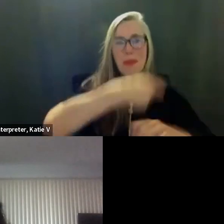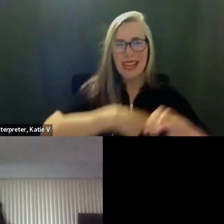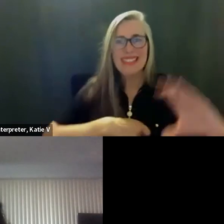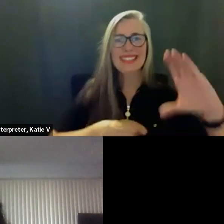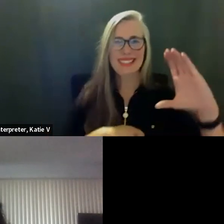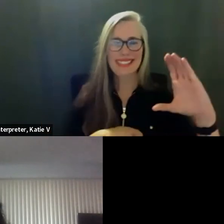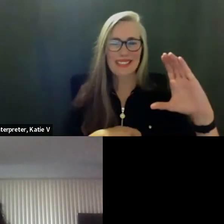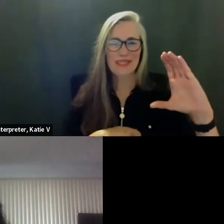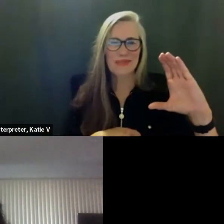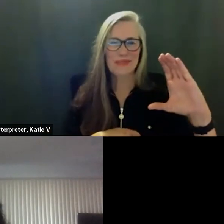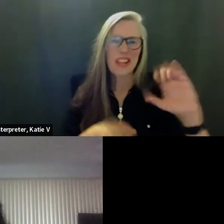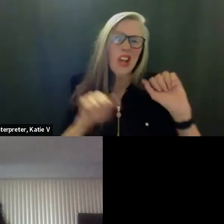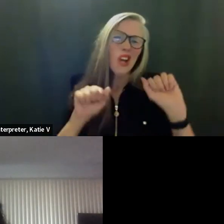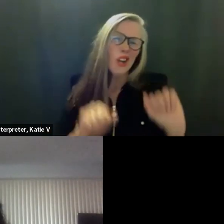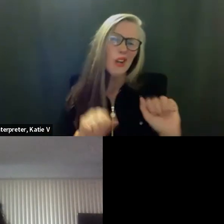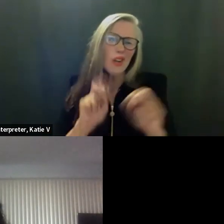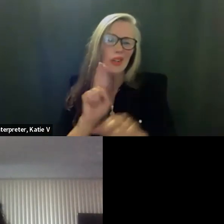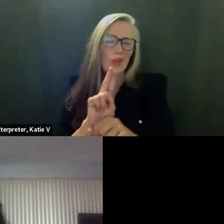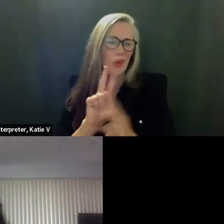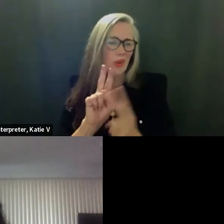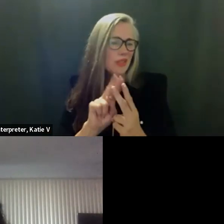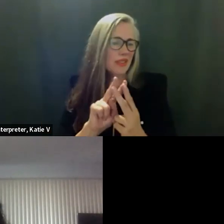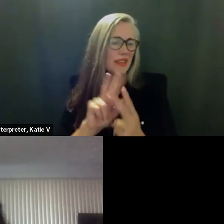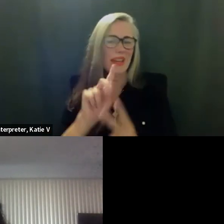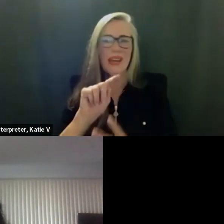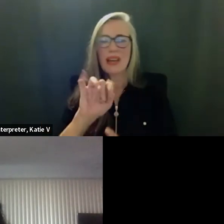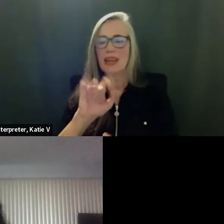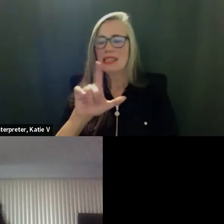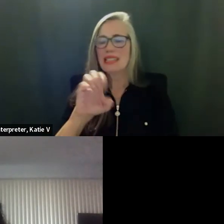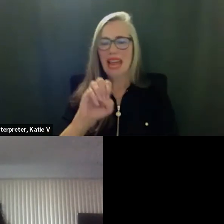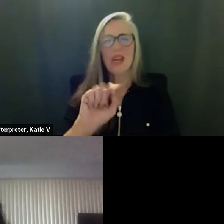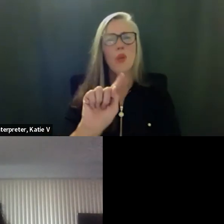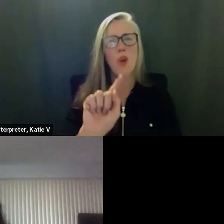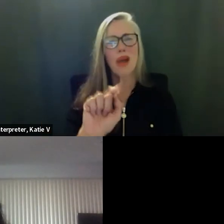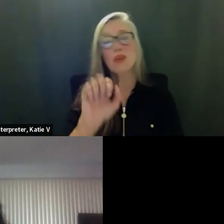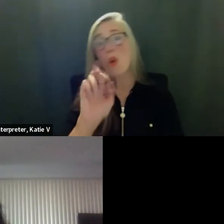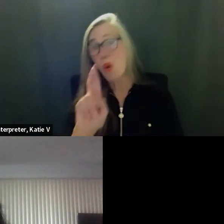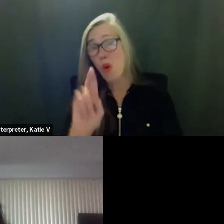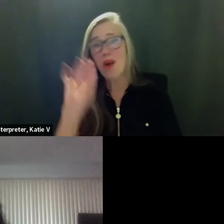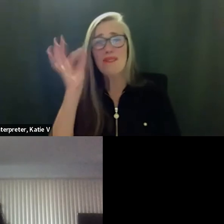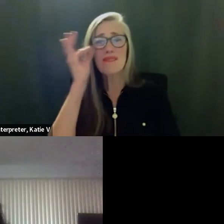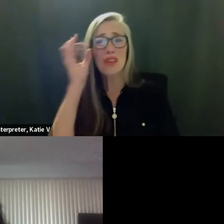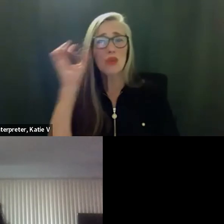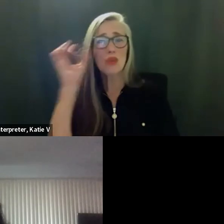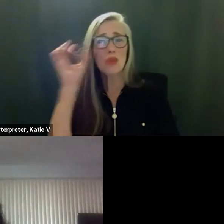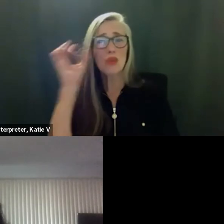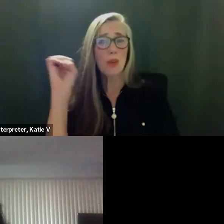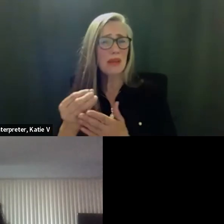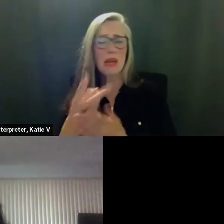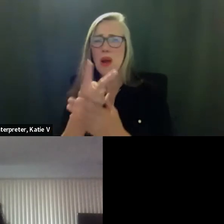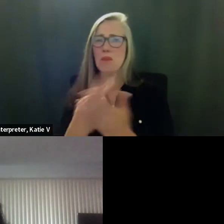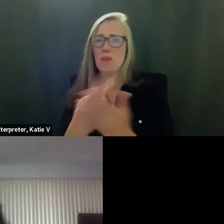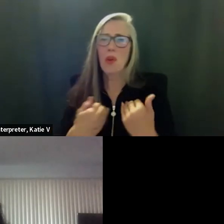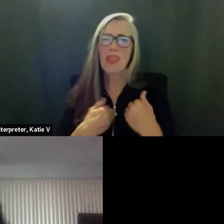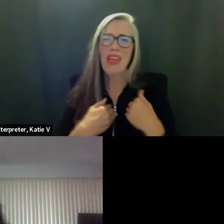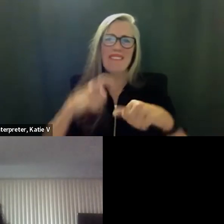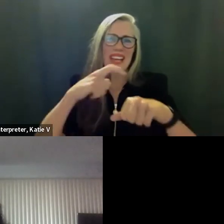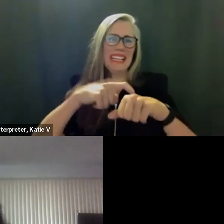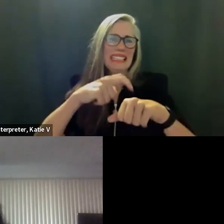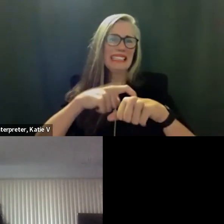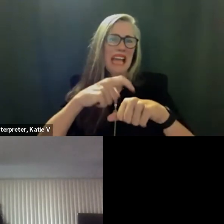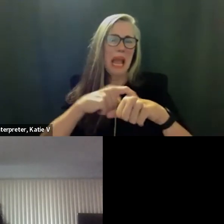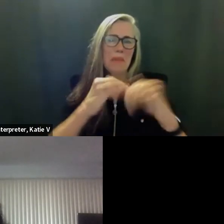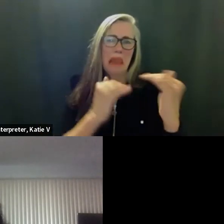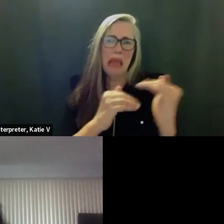decided to go ahead use the emergency funding because that has a deadline to it as well and then we took the funding to address this